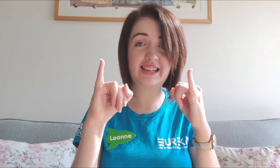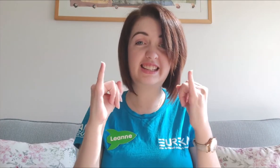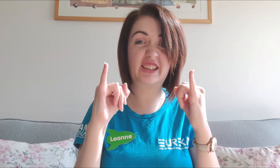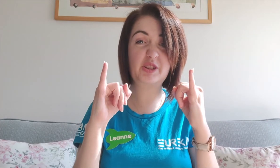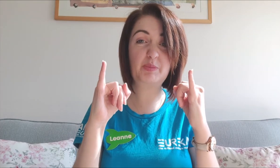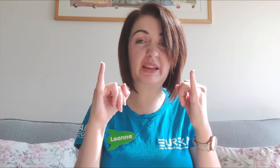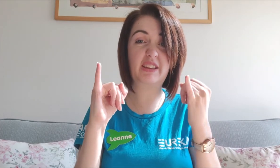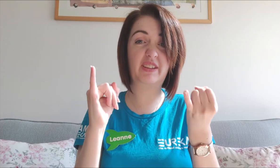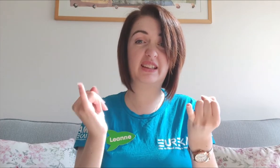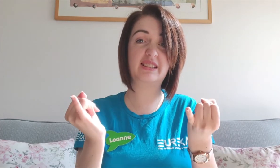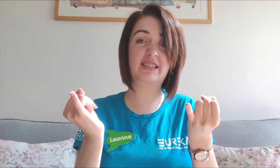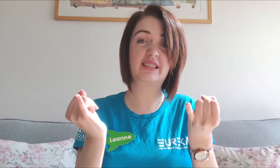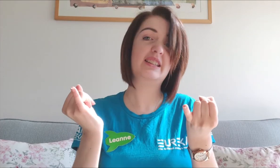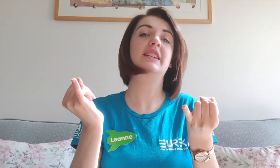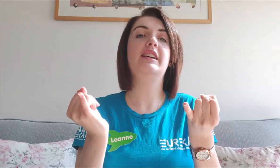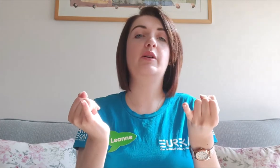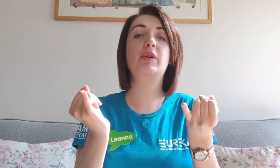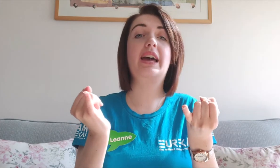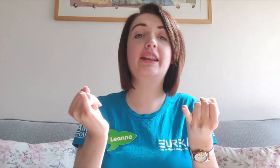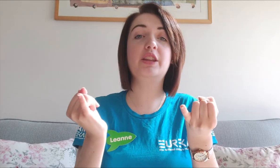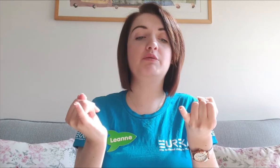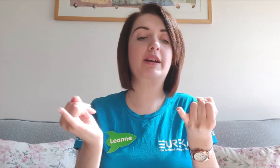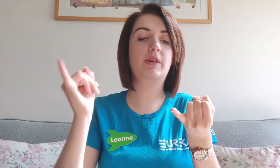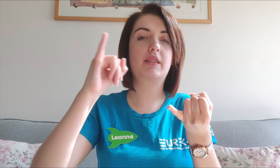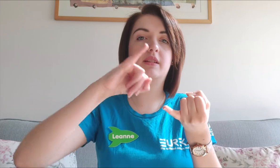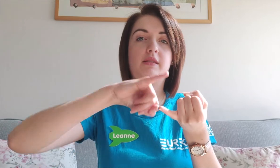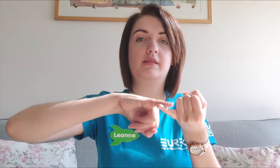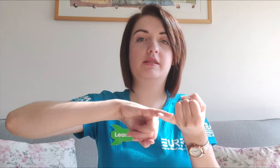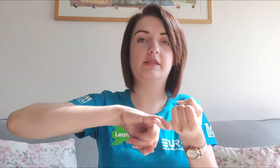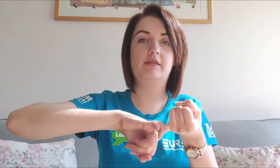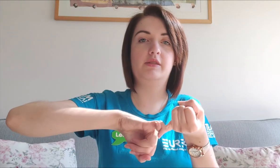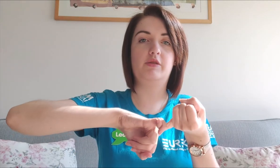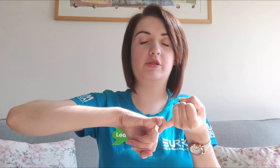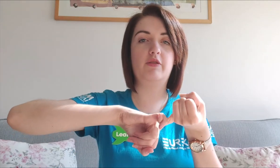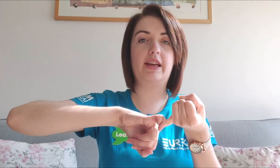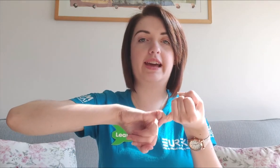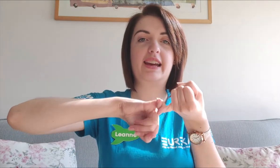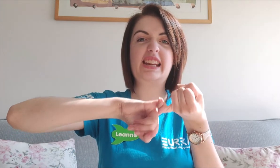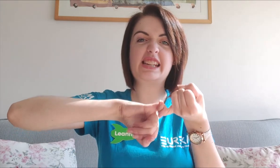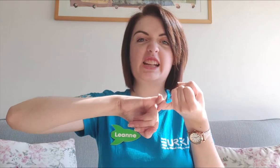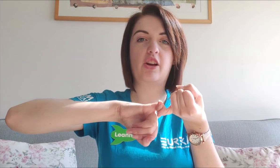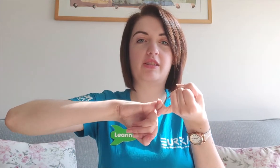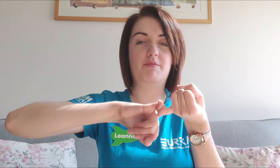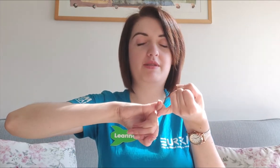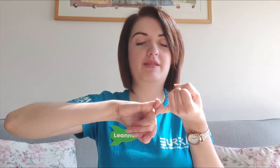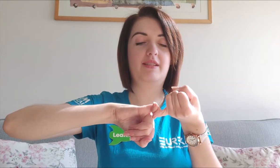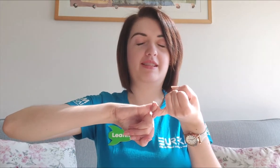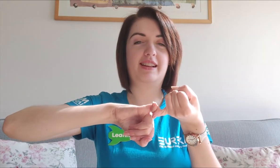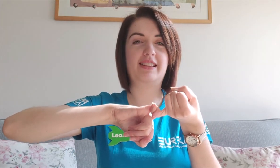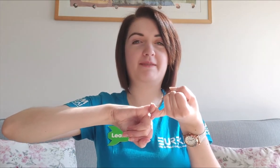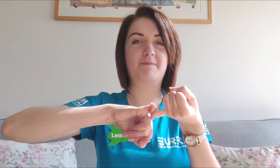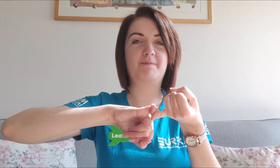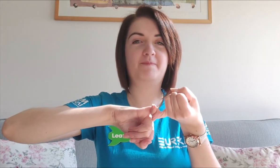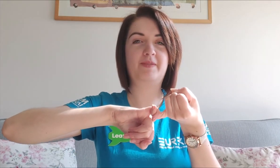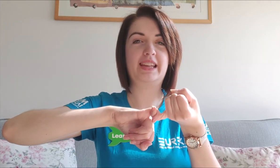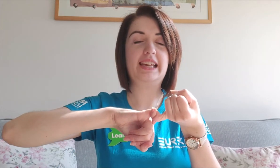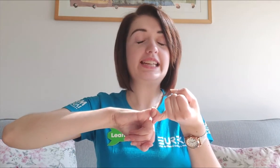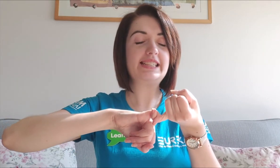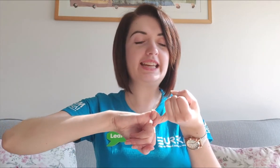take your two pinky fingers, and with the hand that you write with, sort of like that, and interlock them like that. T,